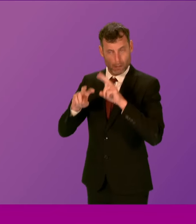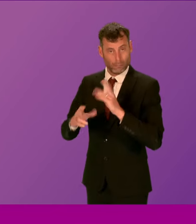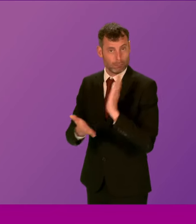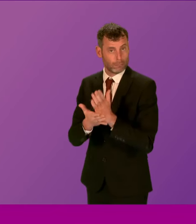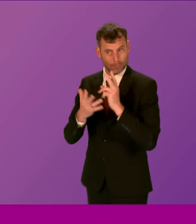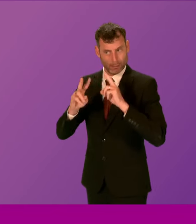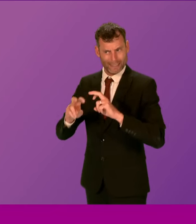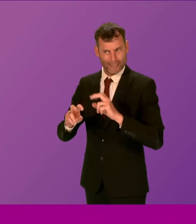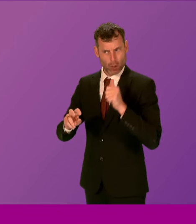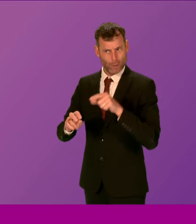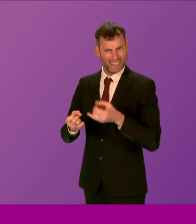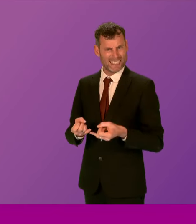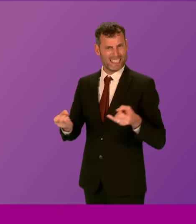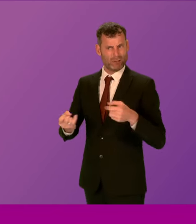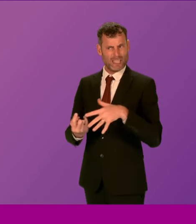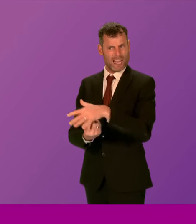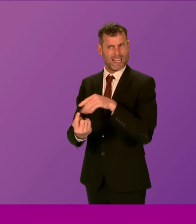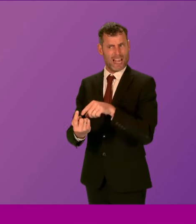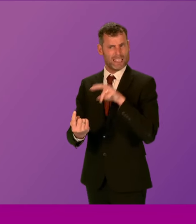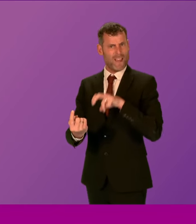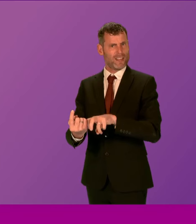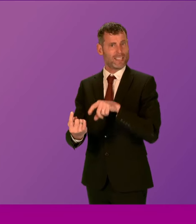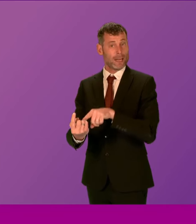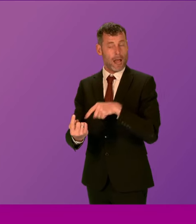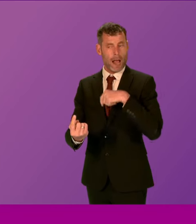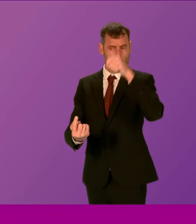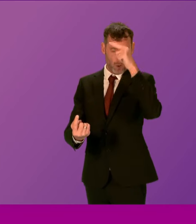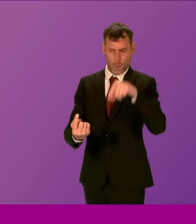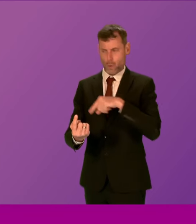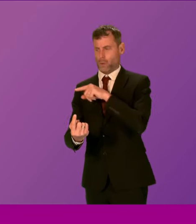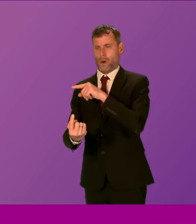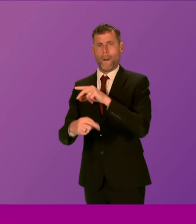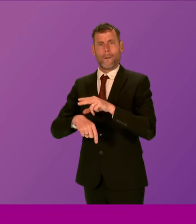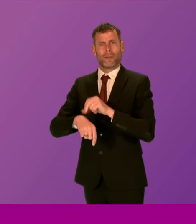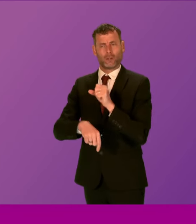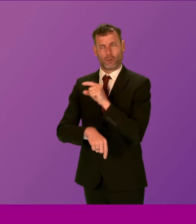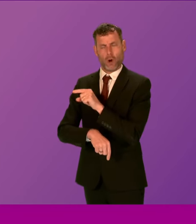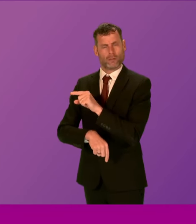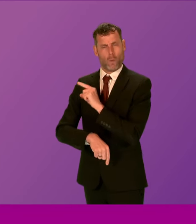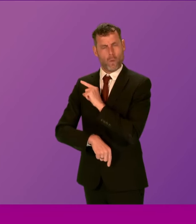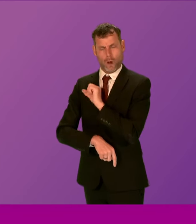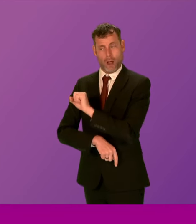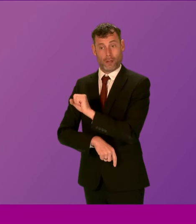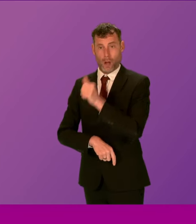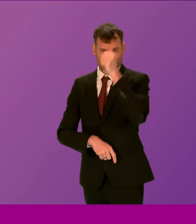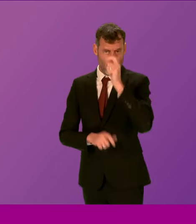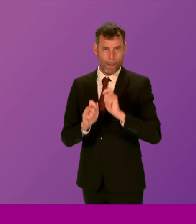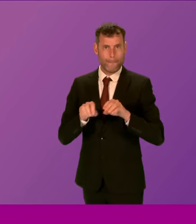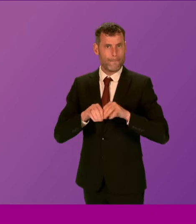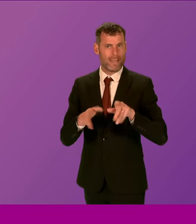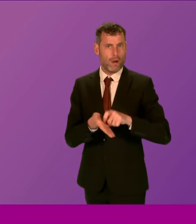extremely seriously. There are questions, I know, that have been asked, given media reports in the last 24,